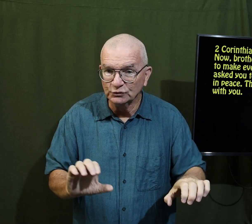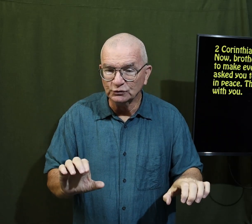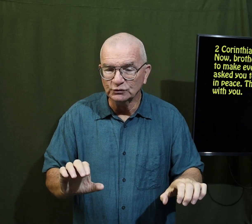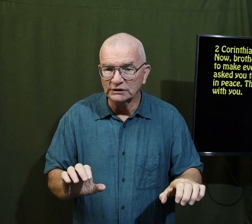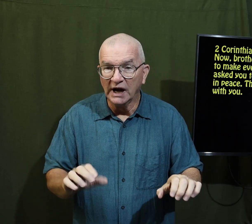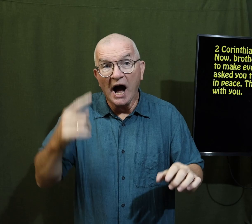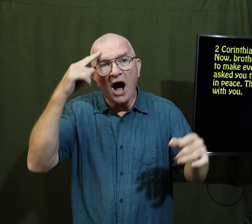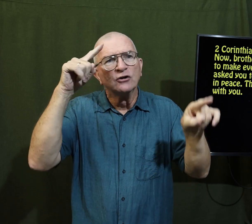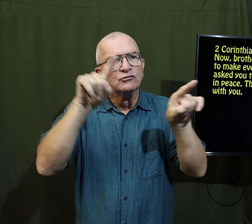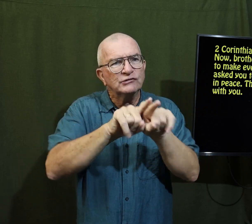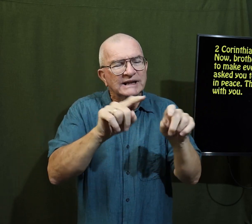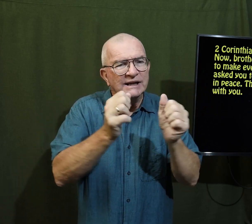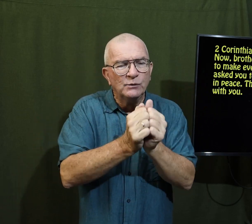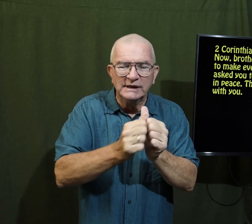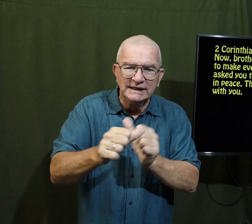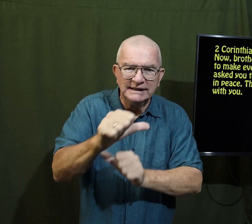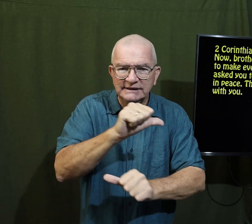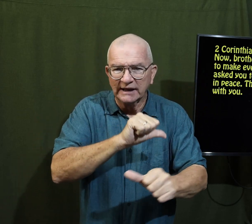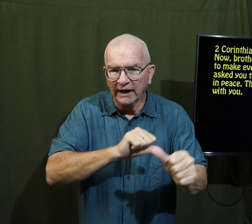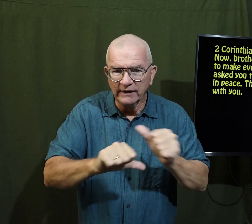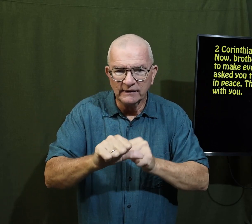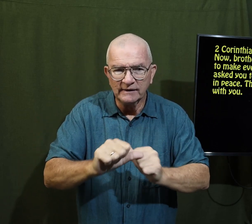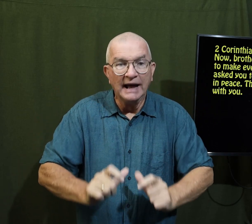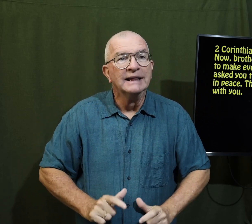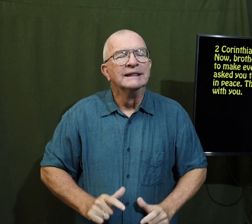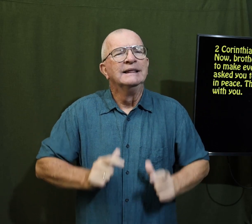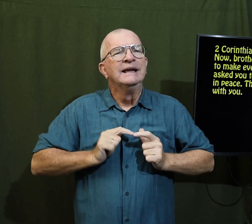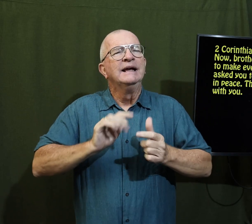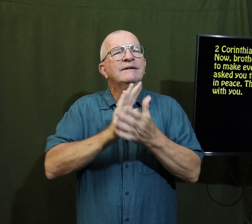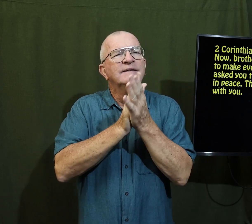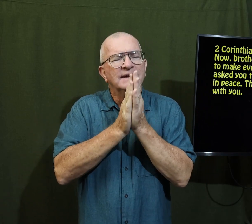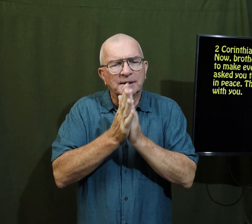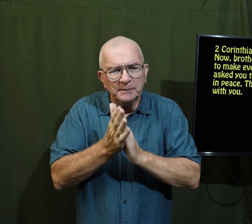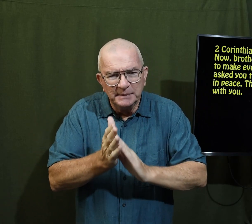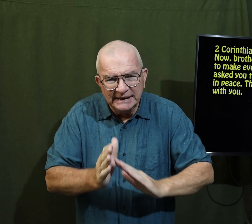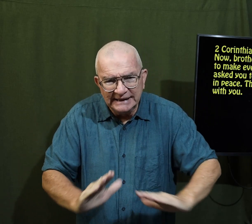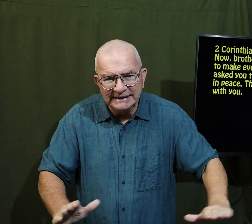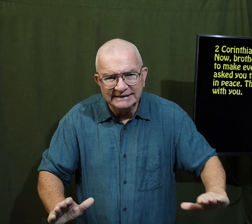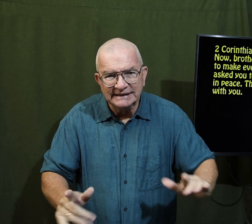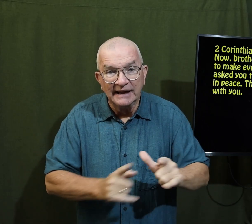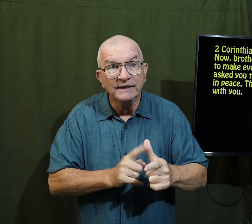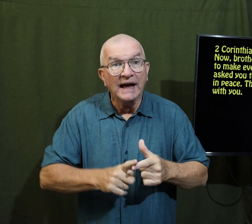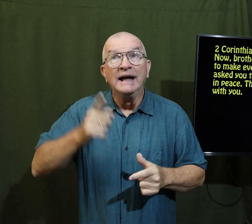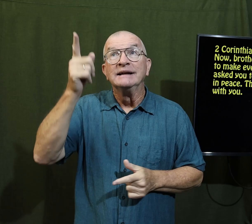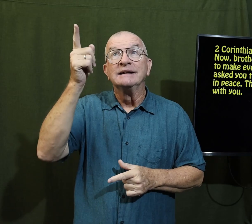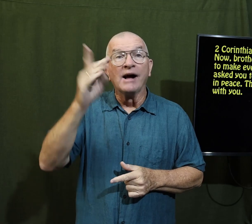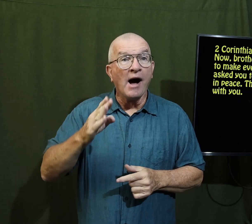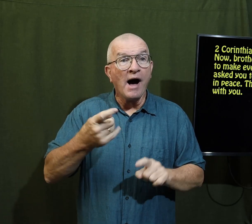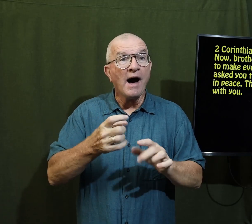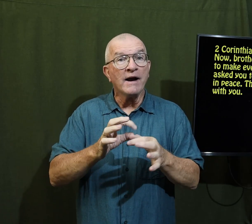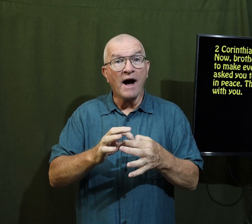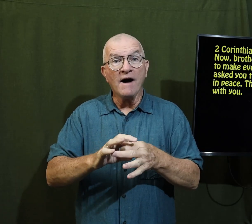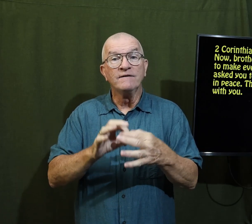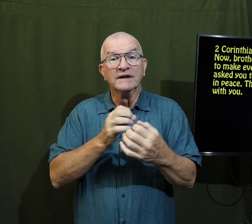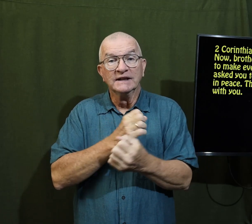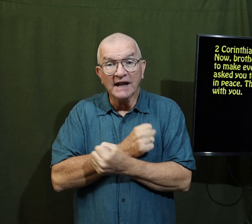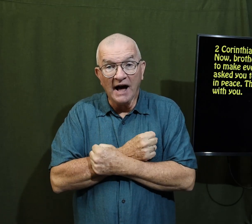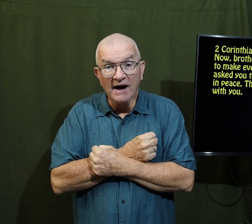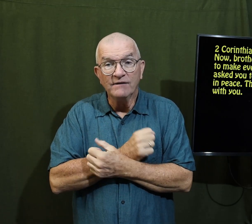and do what I have asked you to do agree with each other and live in peace then the God of